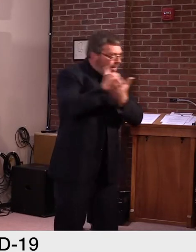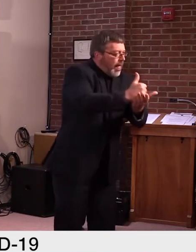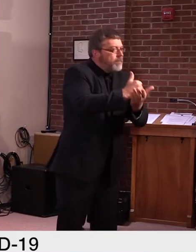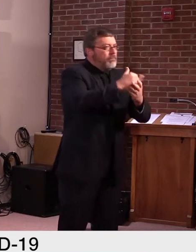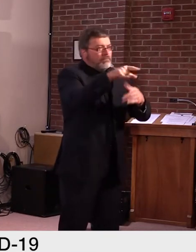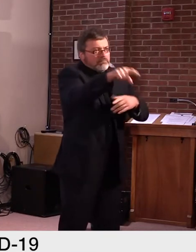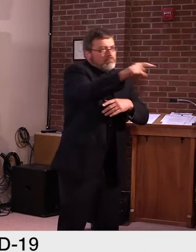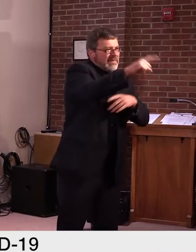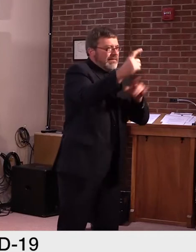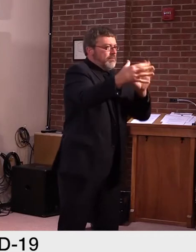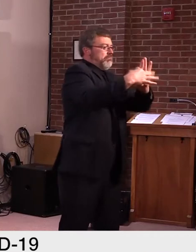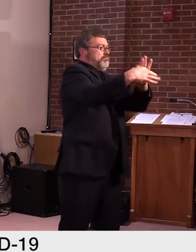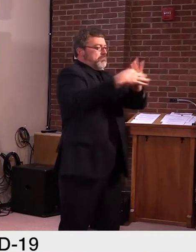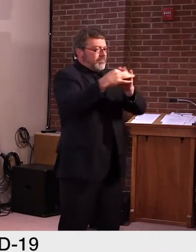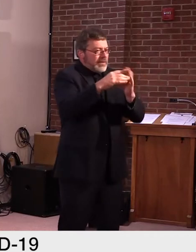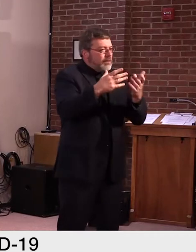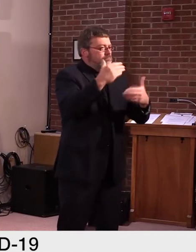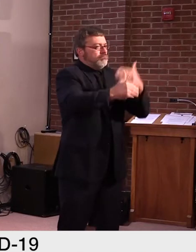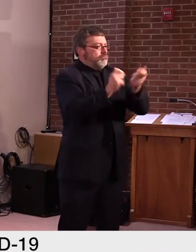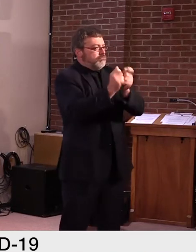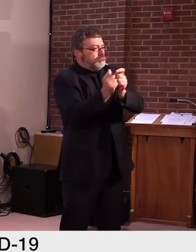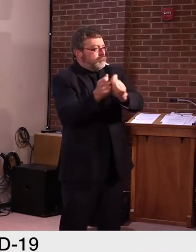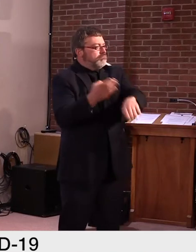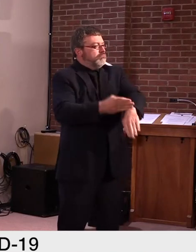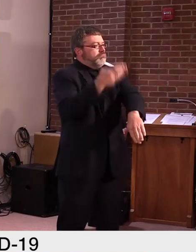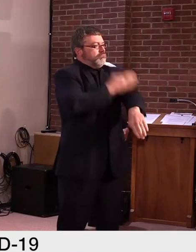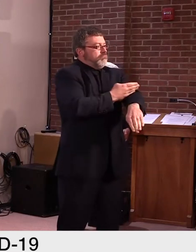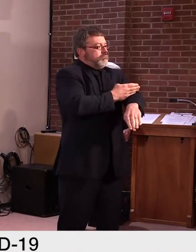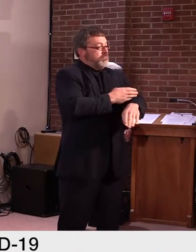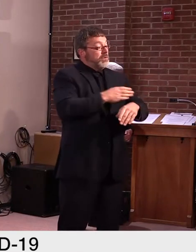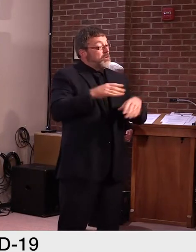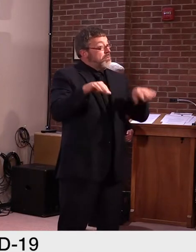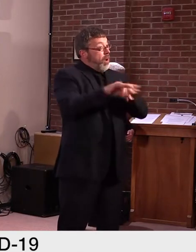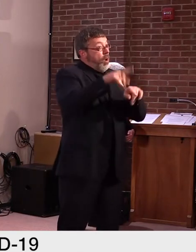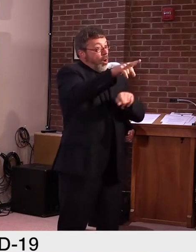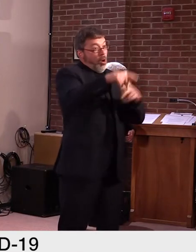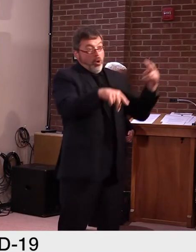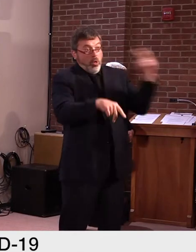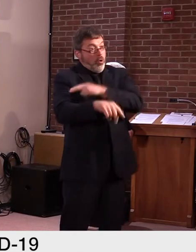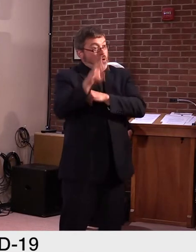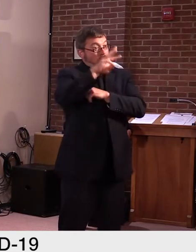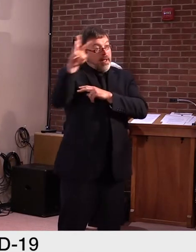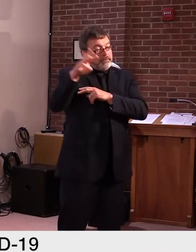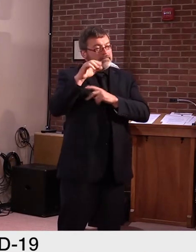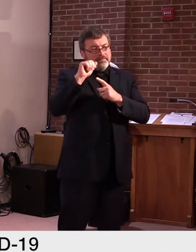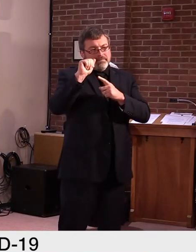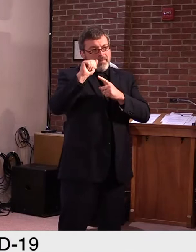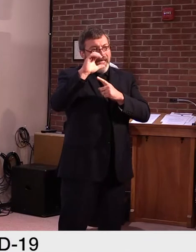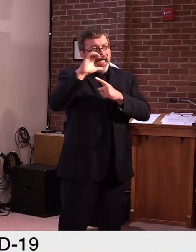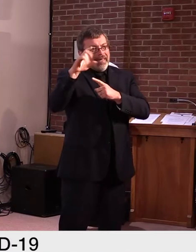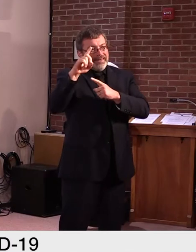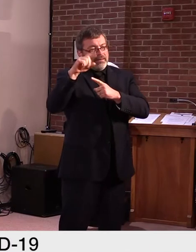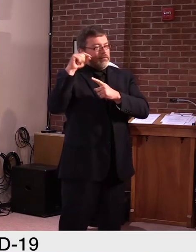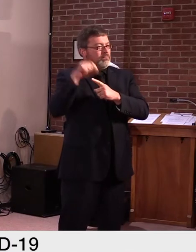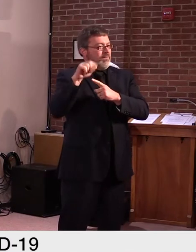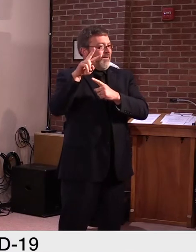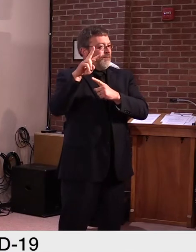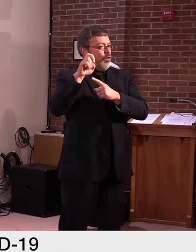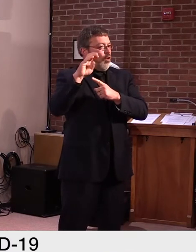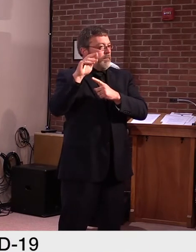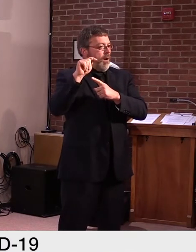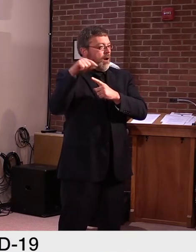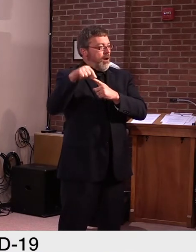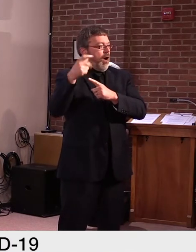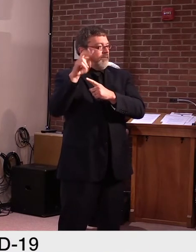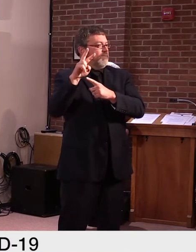or want help should visit accd.vermont.gov and Secretary Curley is here to